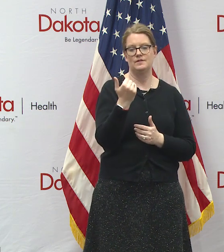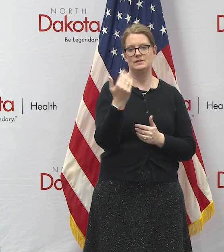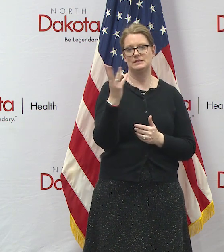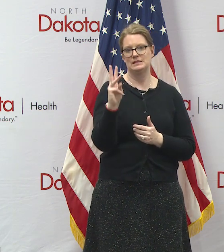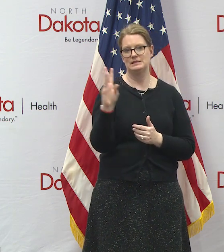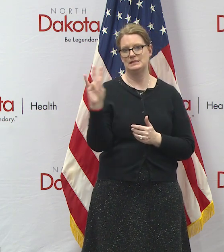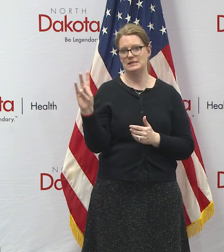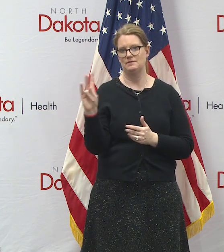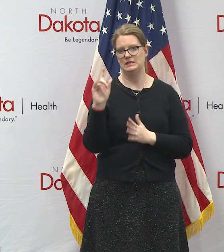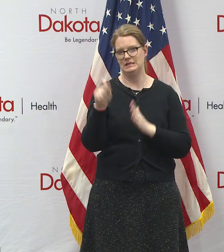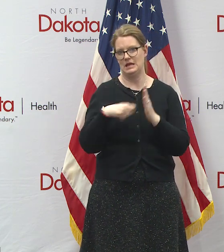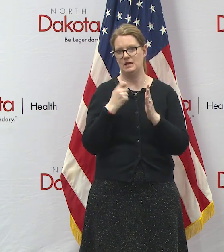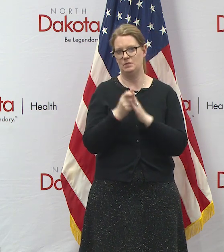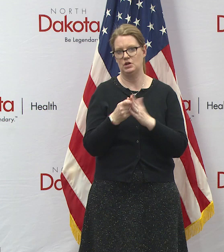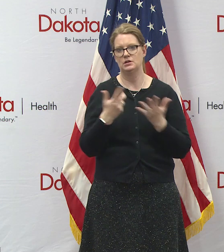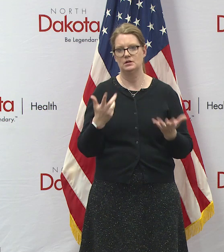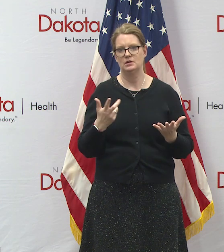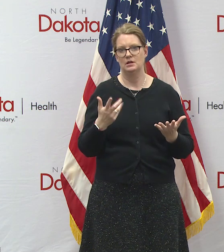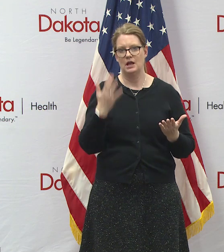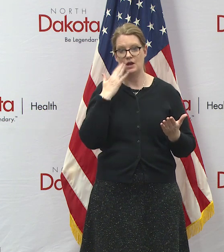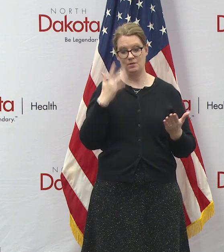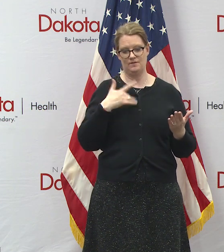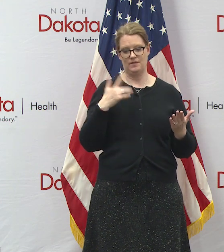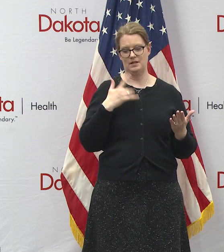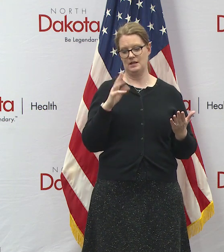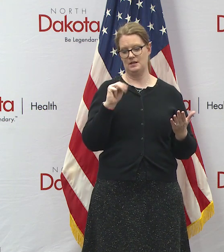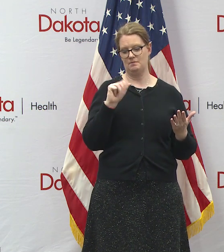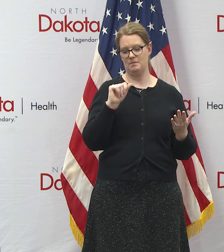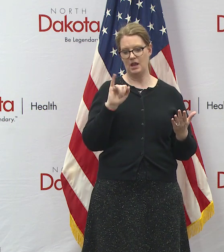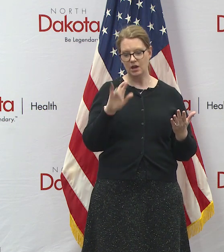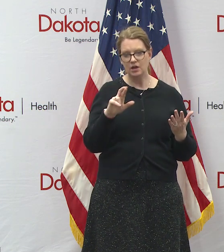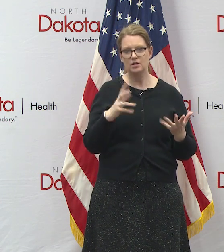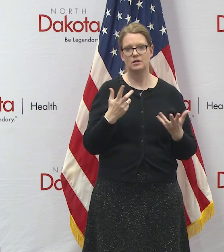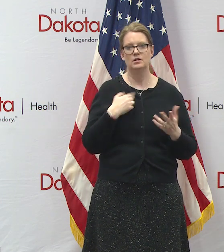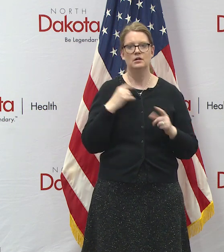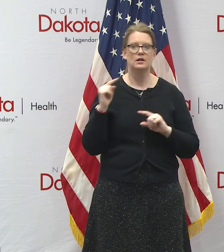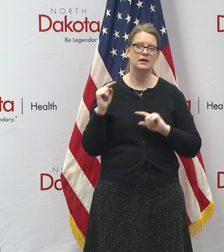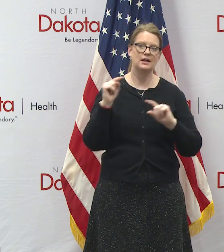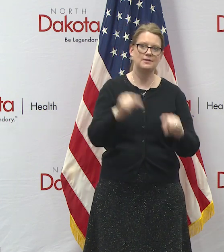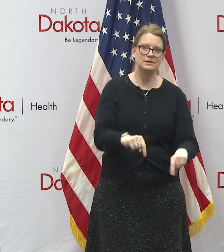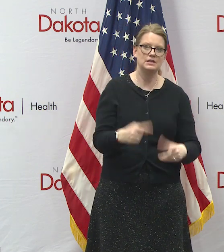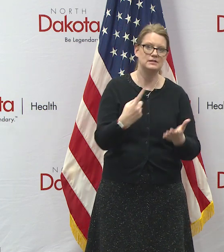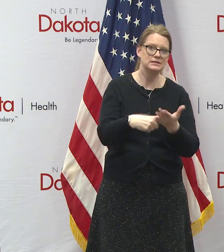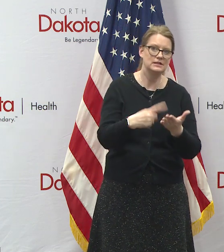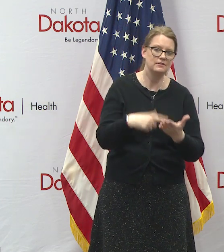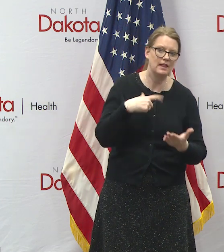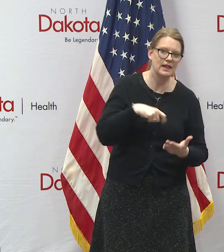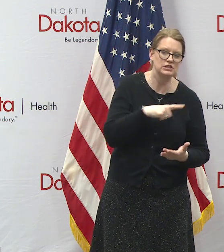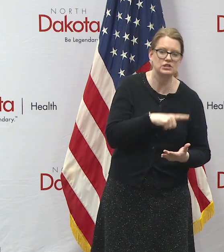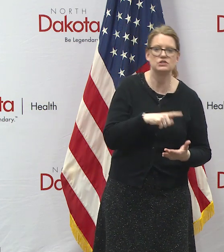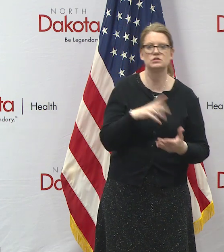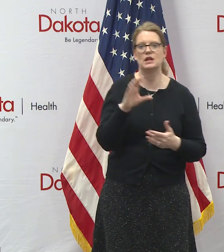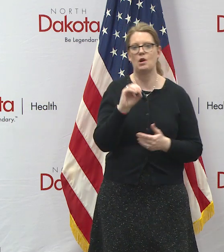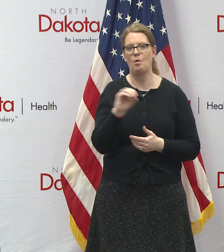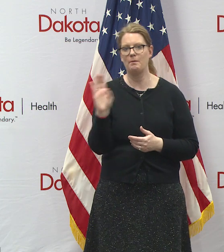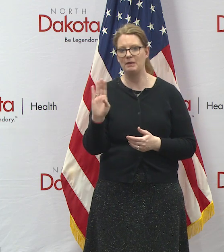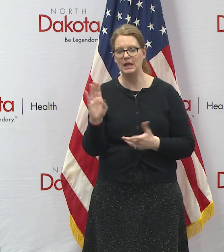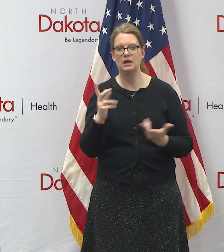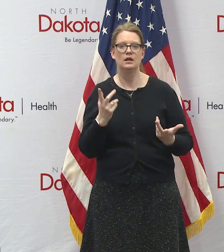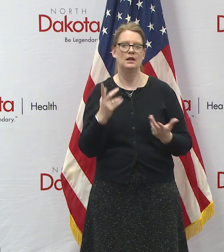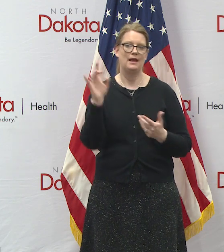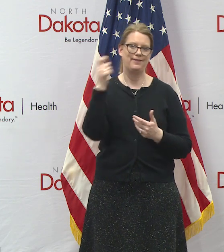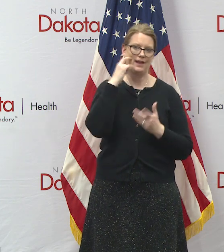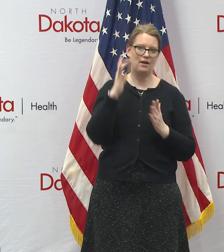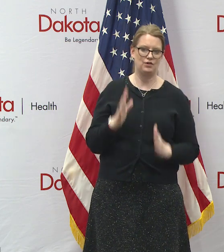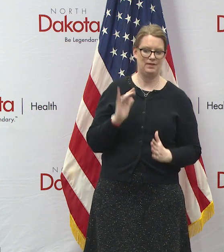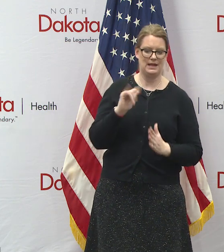time period to me and so i know what that felt like as a mayor i know what that felt like coming down talking to legislators and omb at the time governor at the time